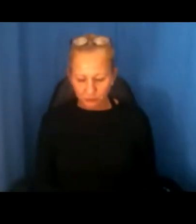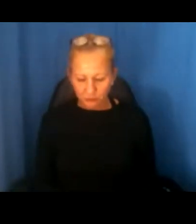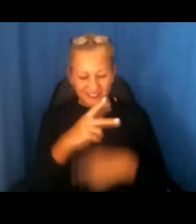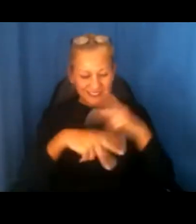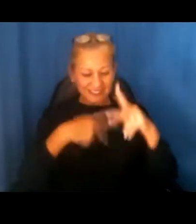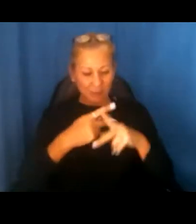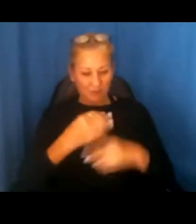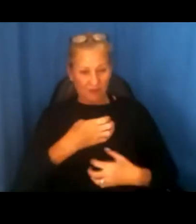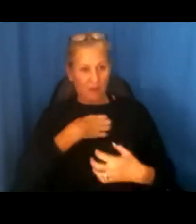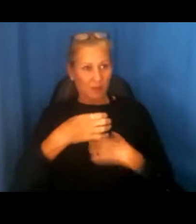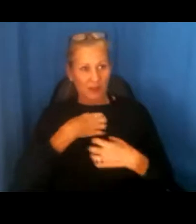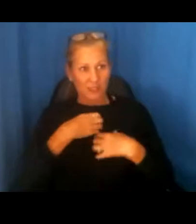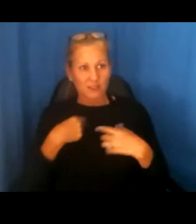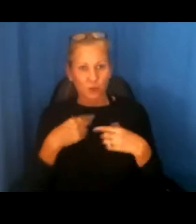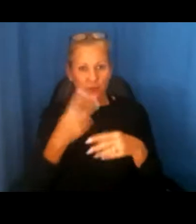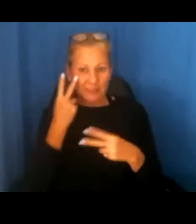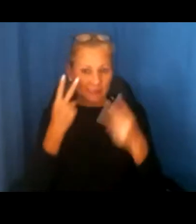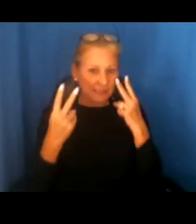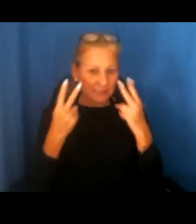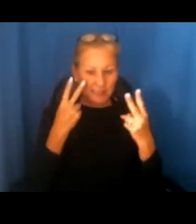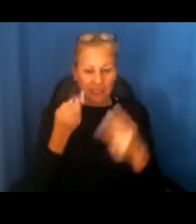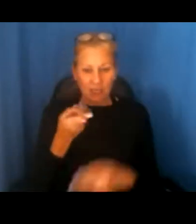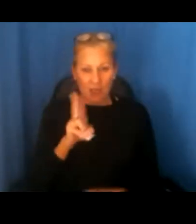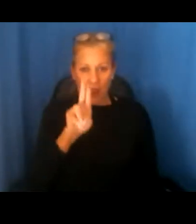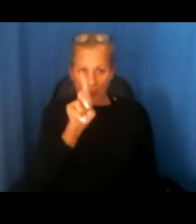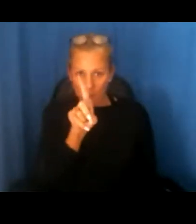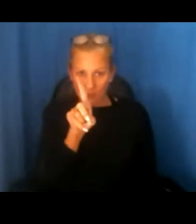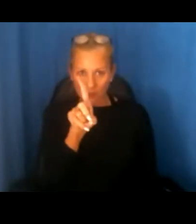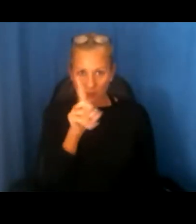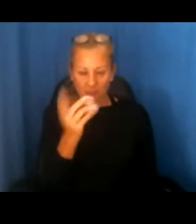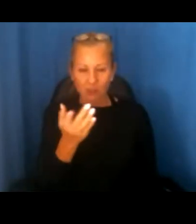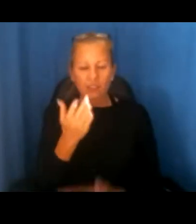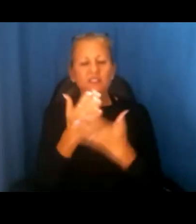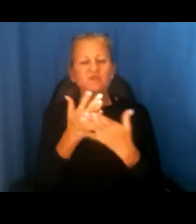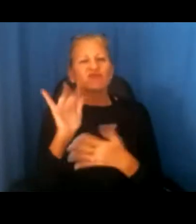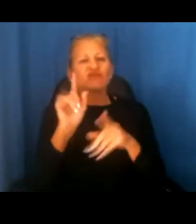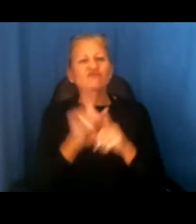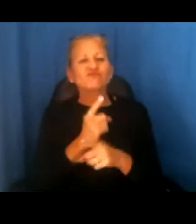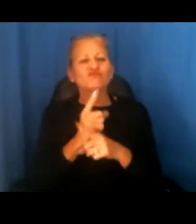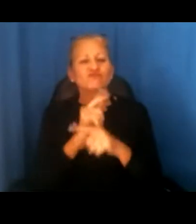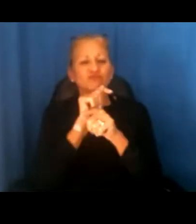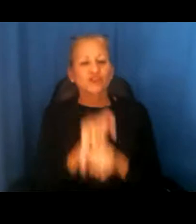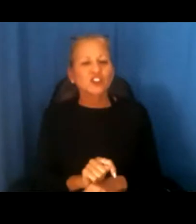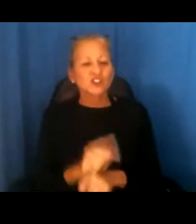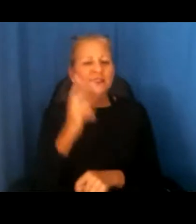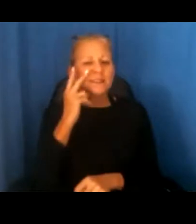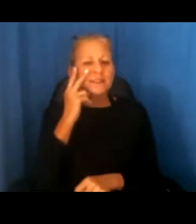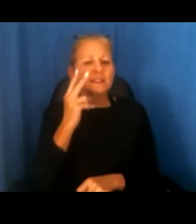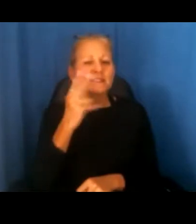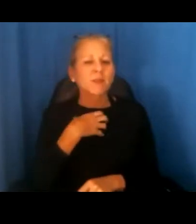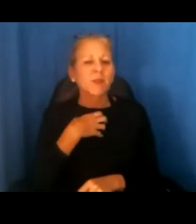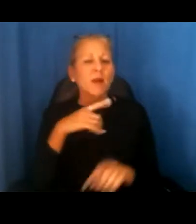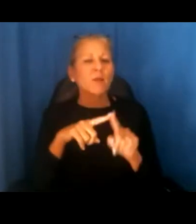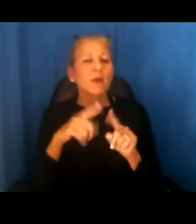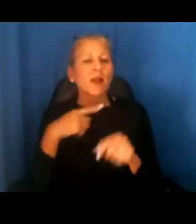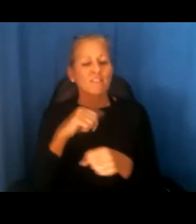complaints that we're currently seeing at HUD are some of the traditional complaints, but they just have a